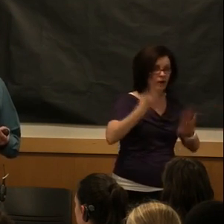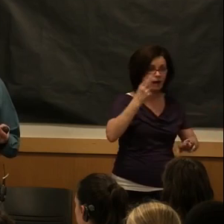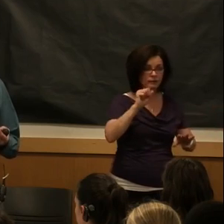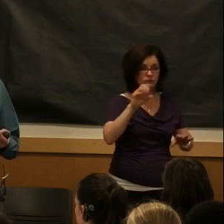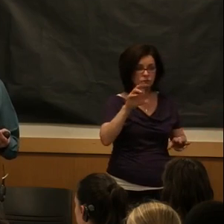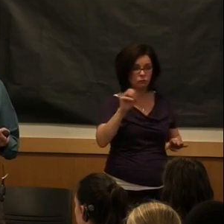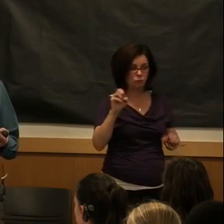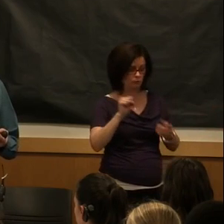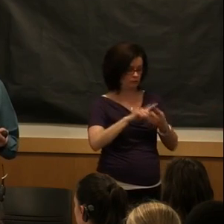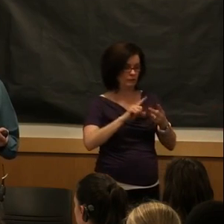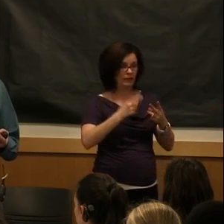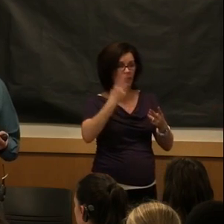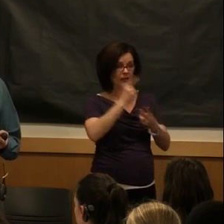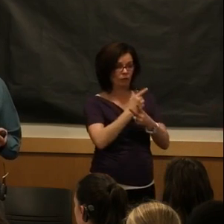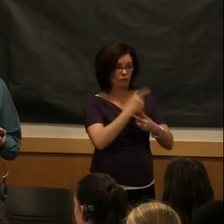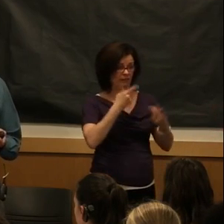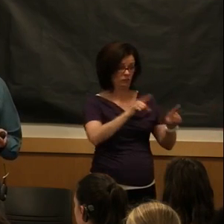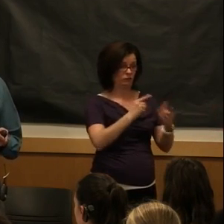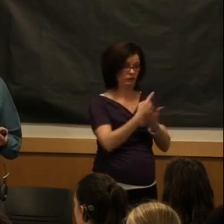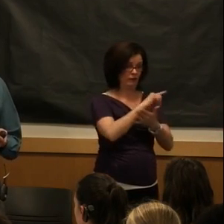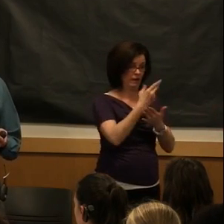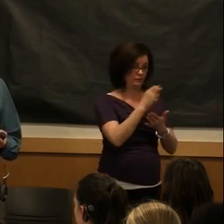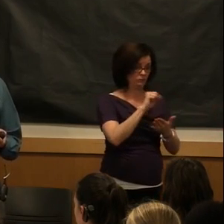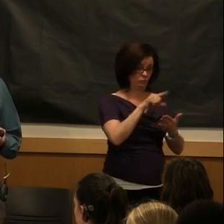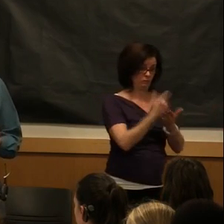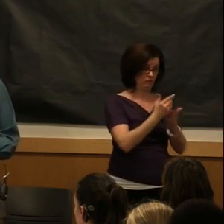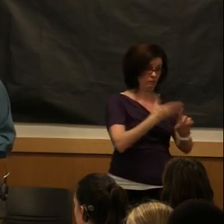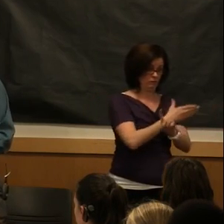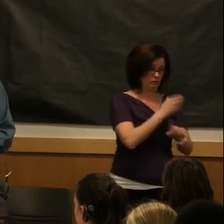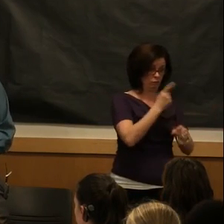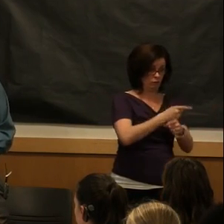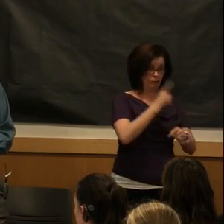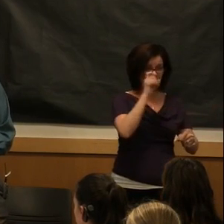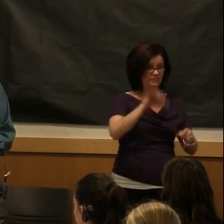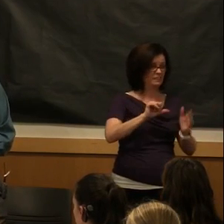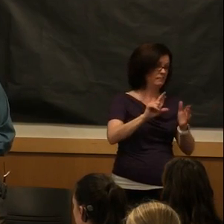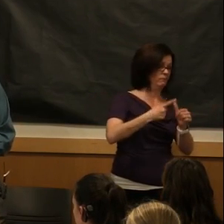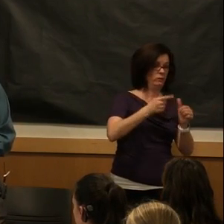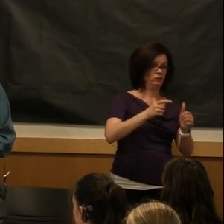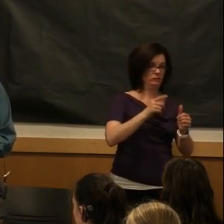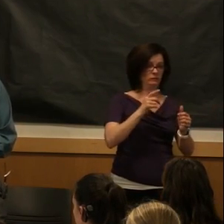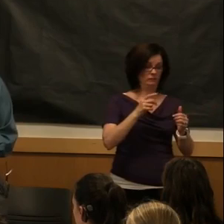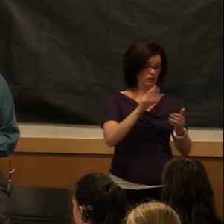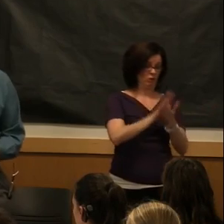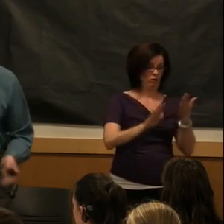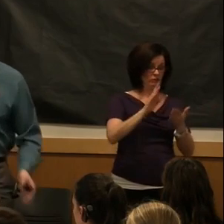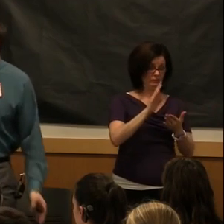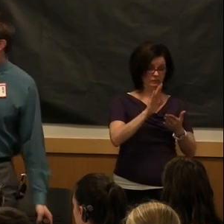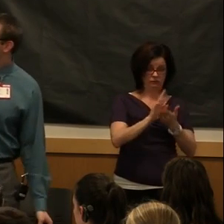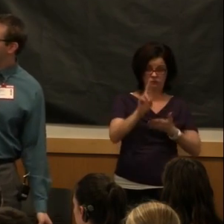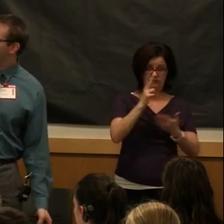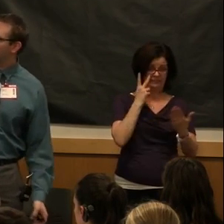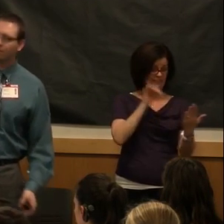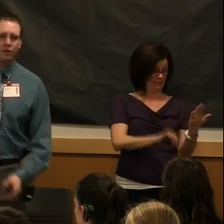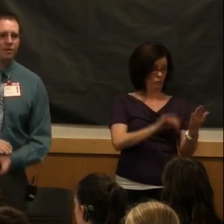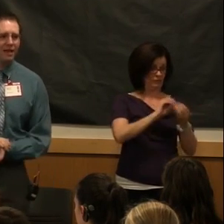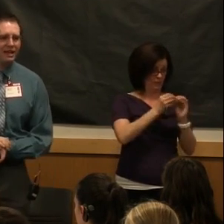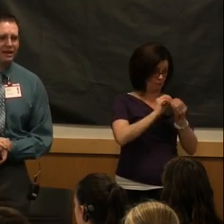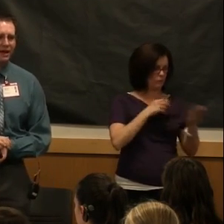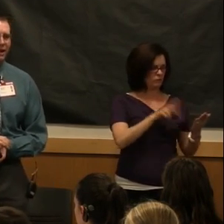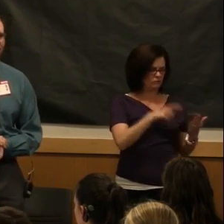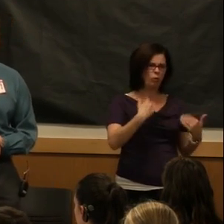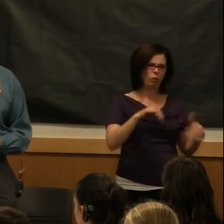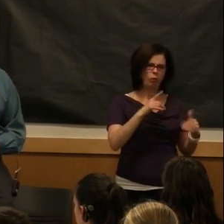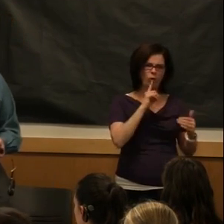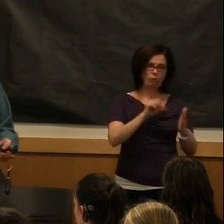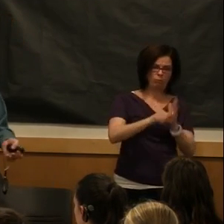high throughout high school because this is really what, this is your first impression that you're giving to colleges and universities. Then if you're in the blue or